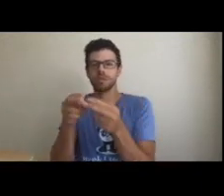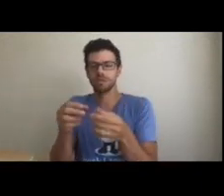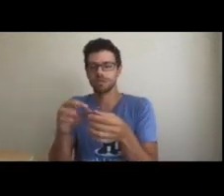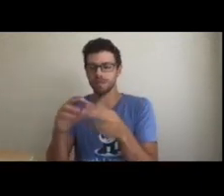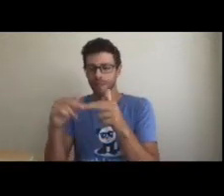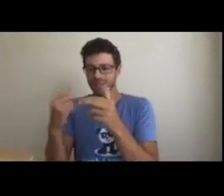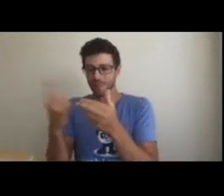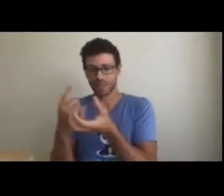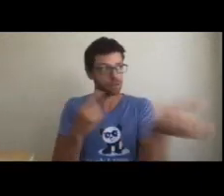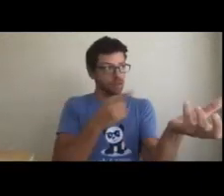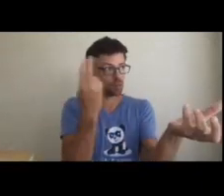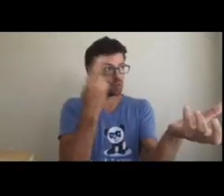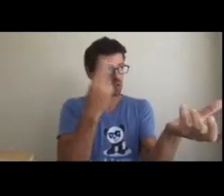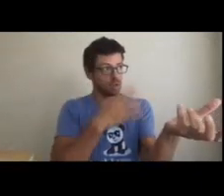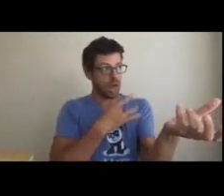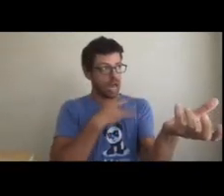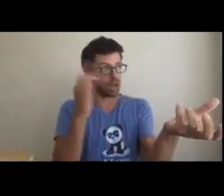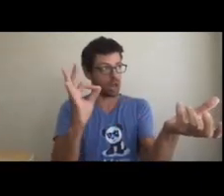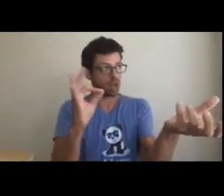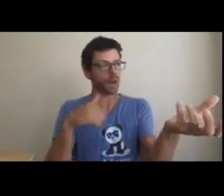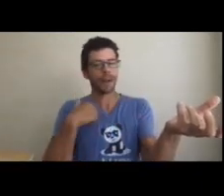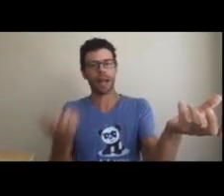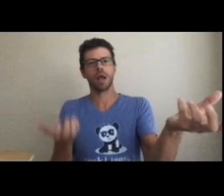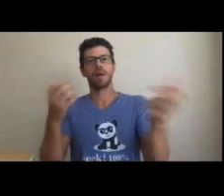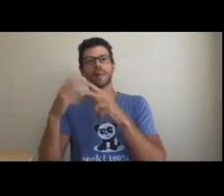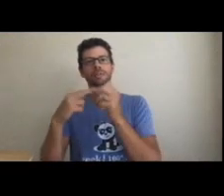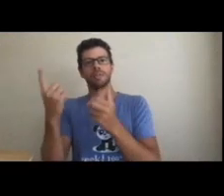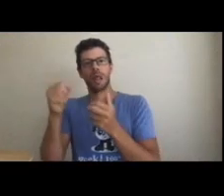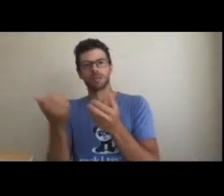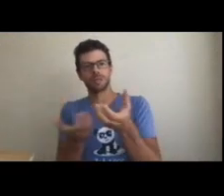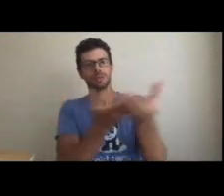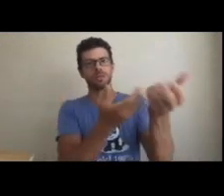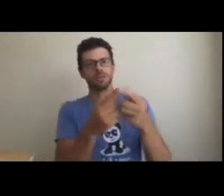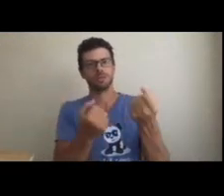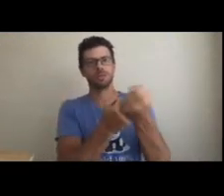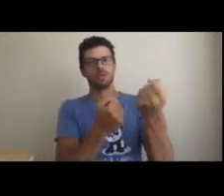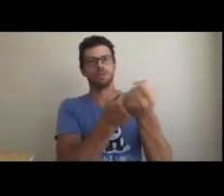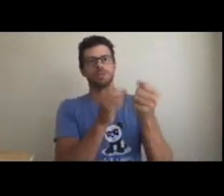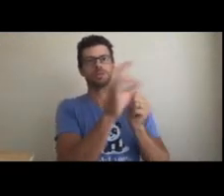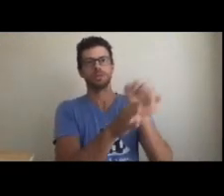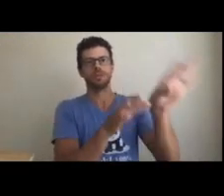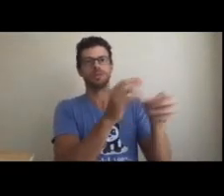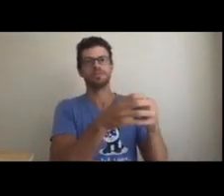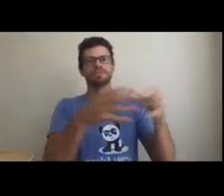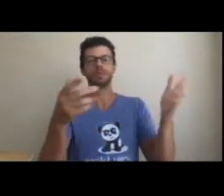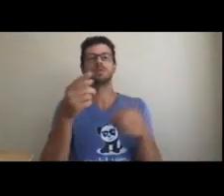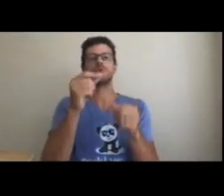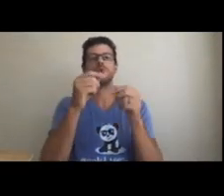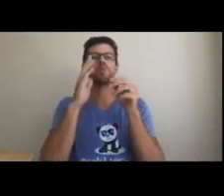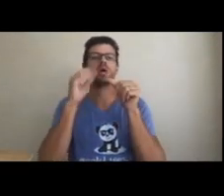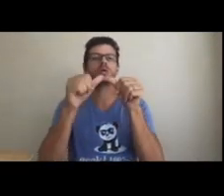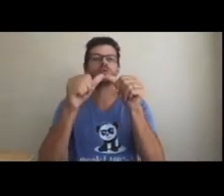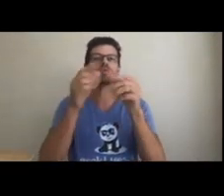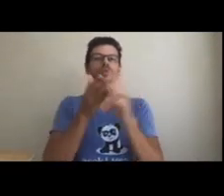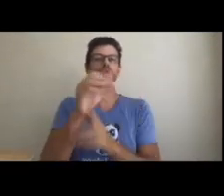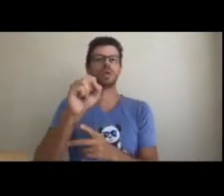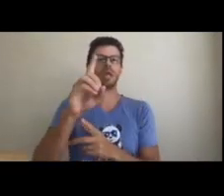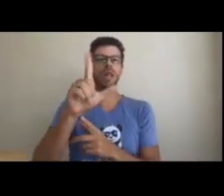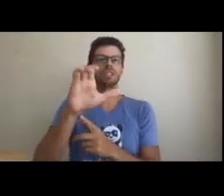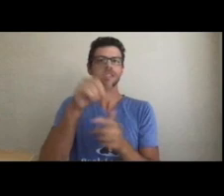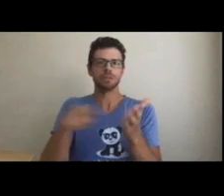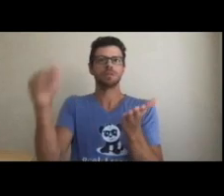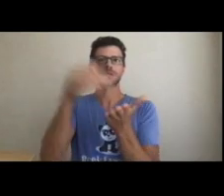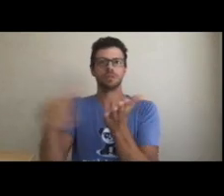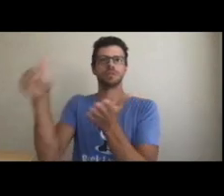part of the product, show the customer, ensuring you are meeting their needs at this point. From there, you can continue to